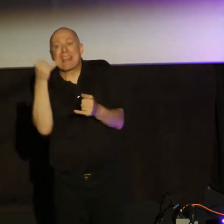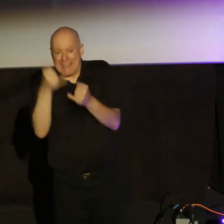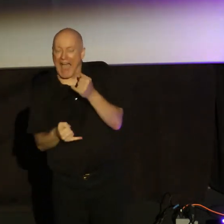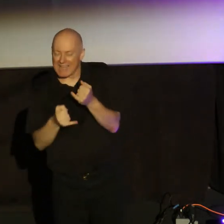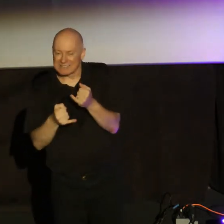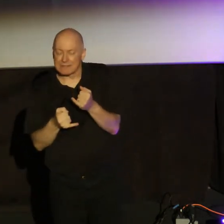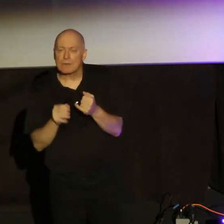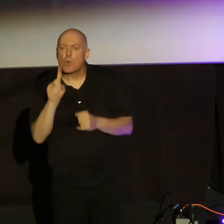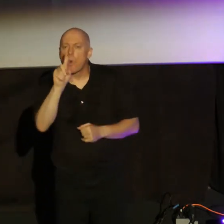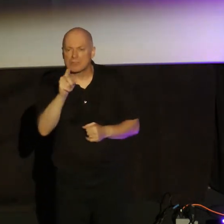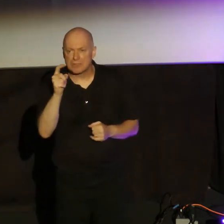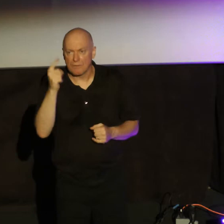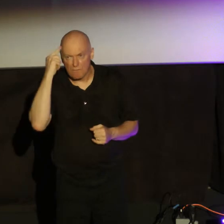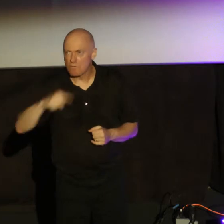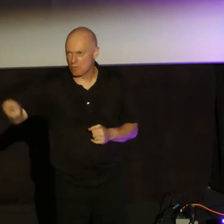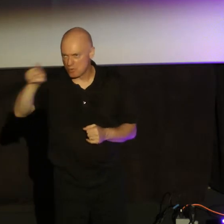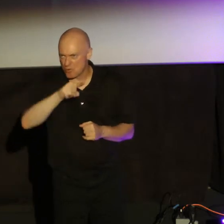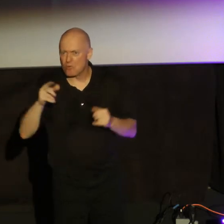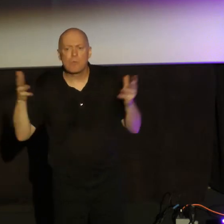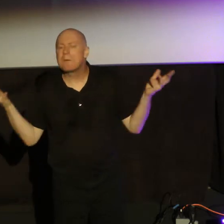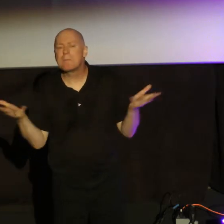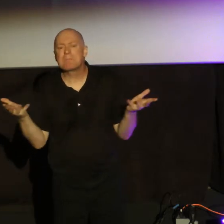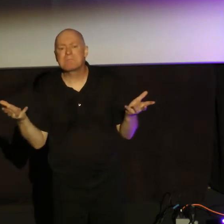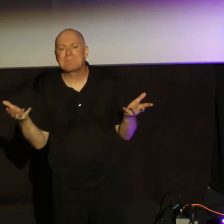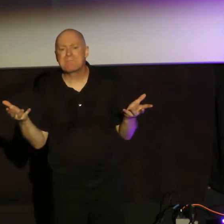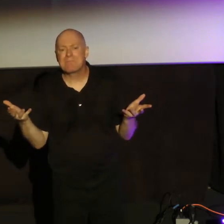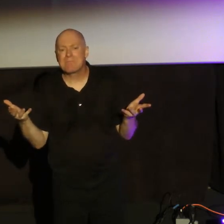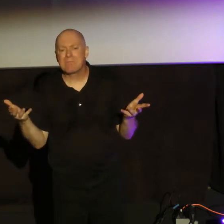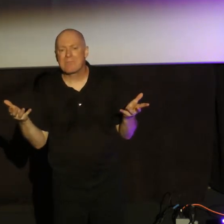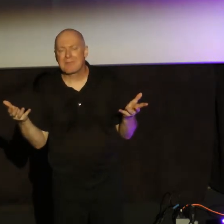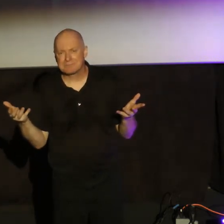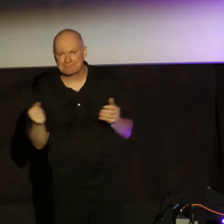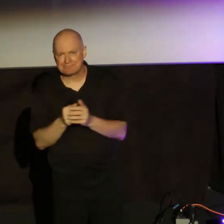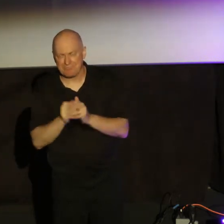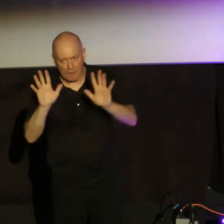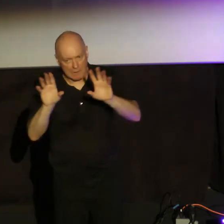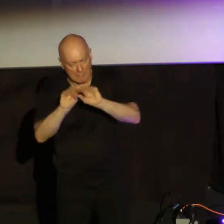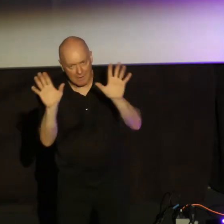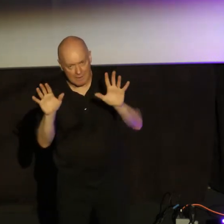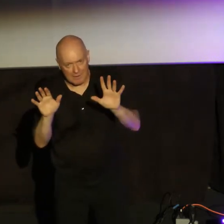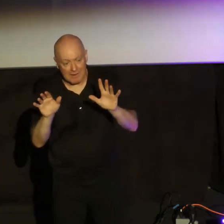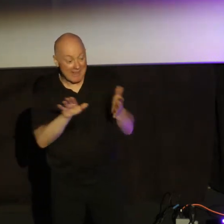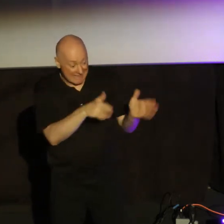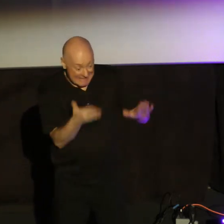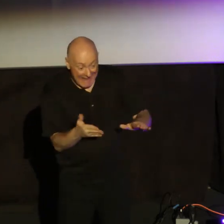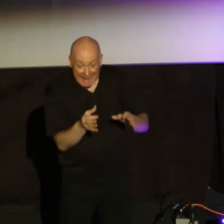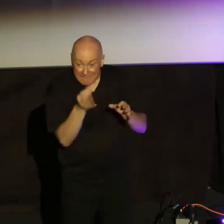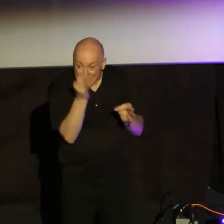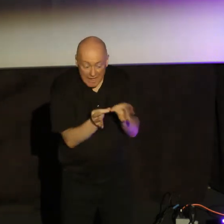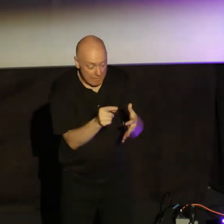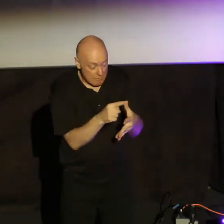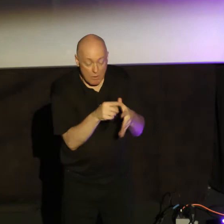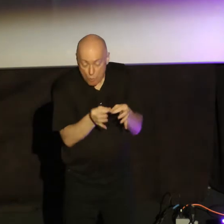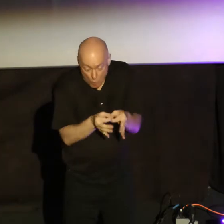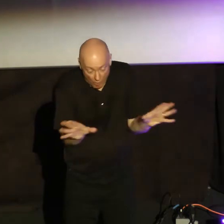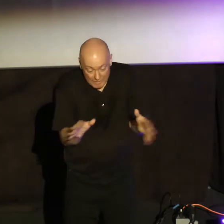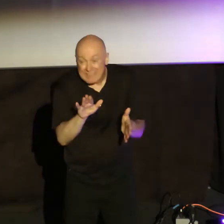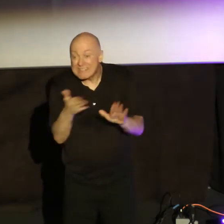want to ask us this morning is this. So we've said, and to be clear, we've said a dead faith is useless. A dead faith is demonic.